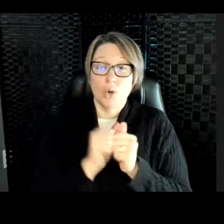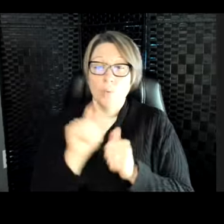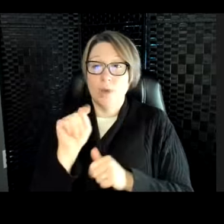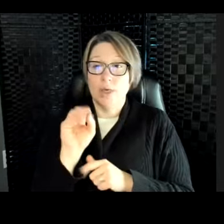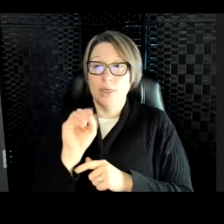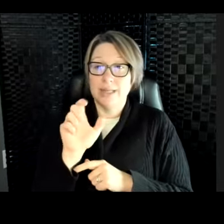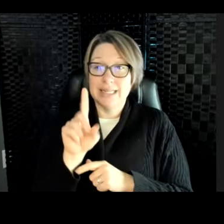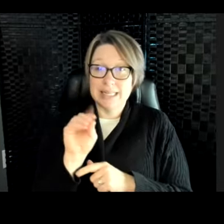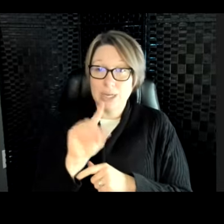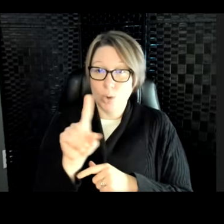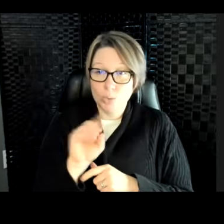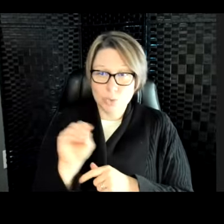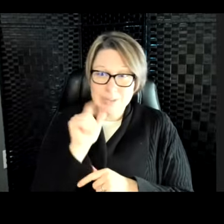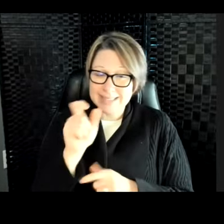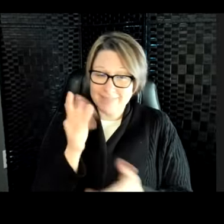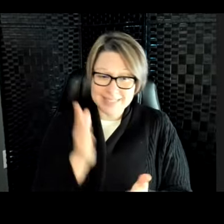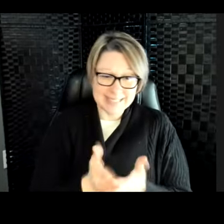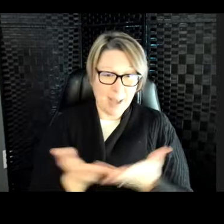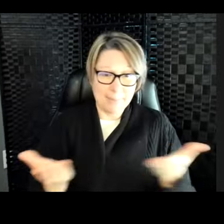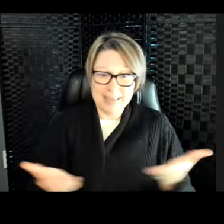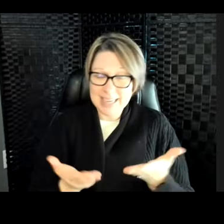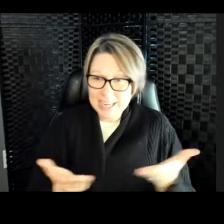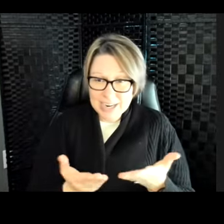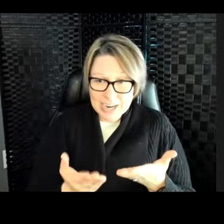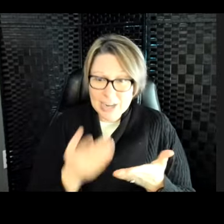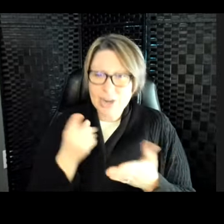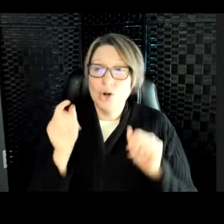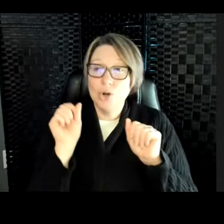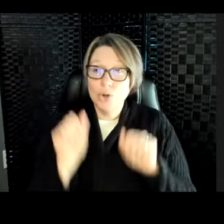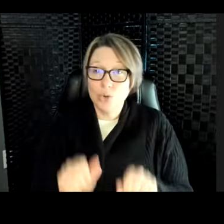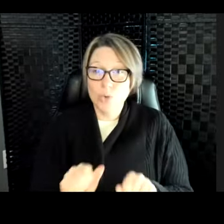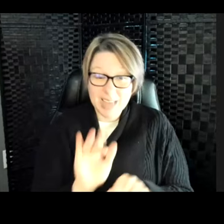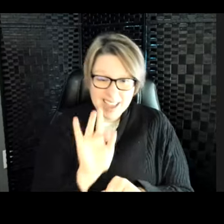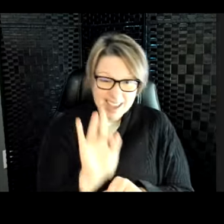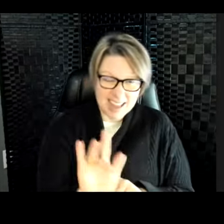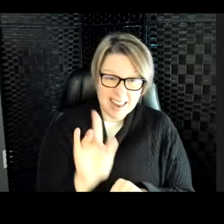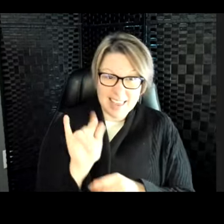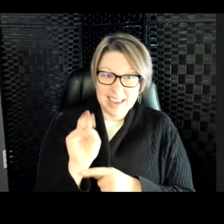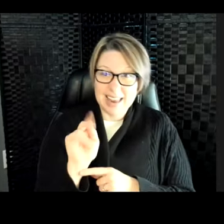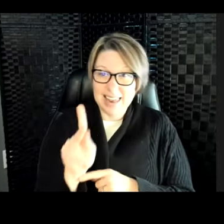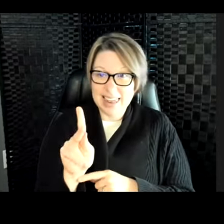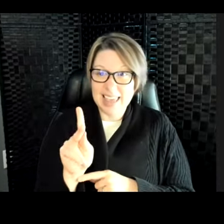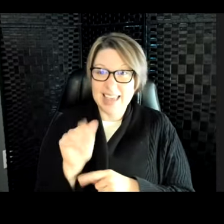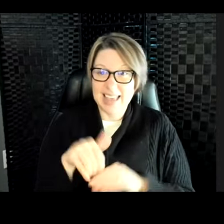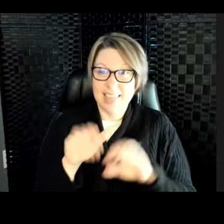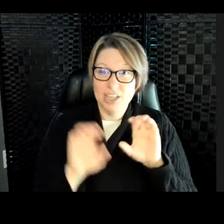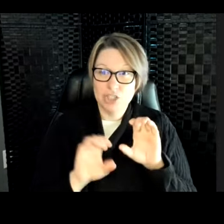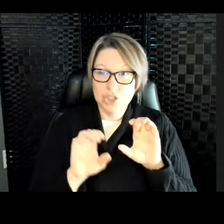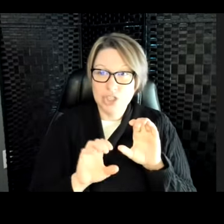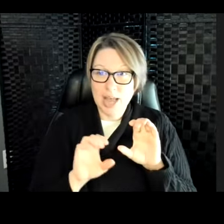need to end here. In fact, you actually can go and click the link I just dropped into the chat, and you can see all